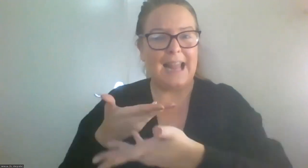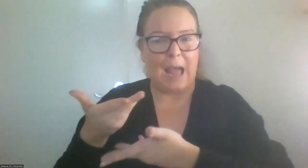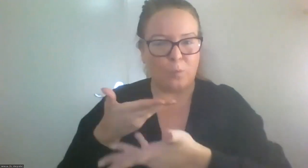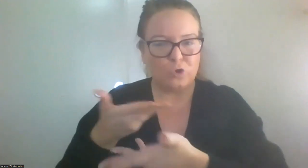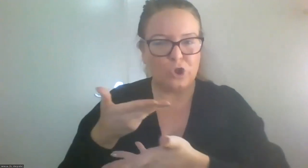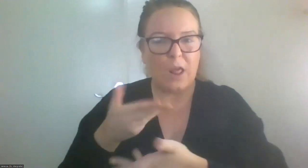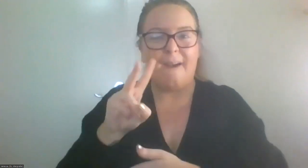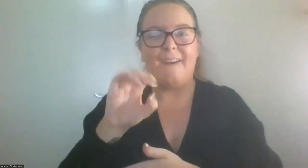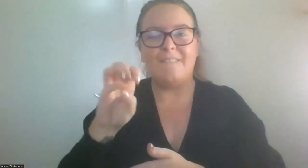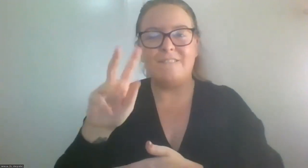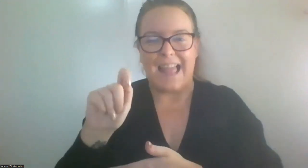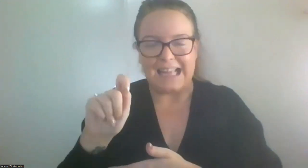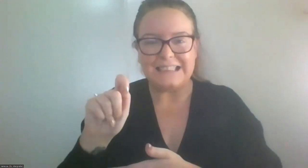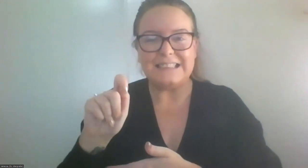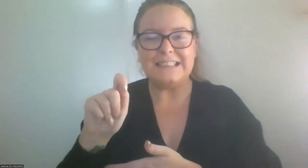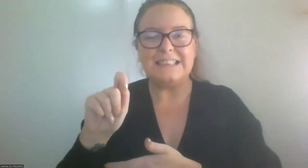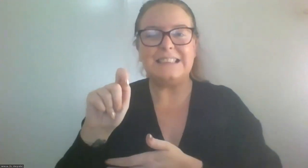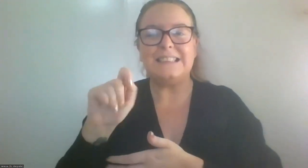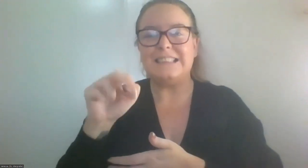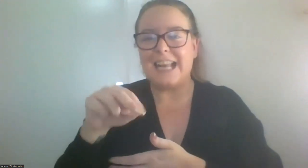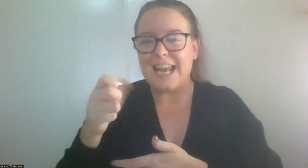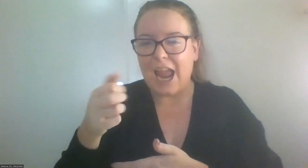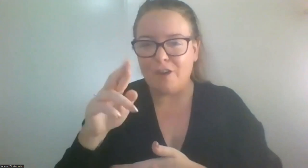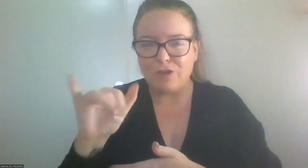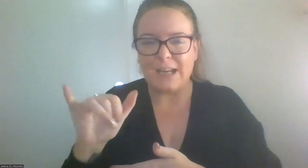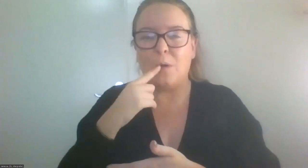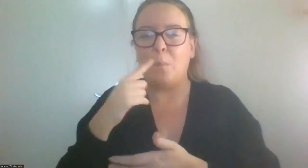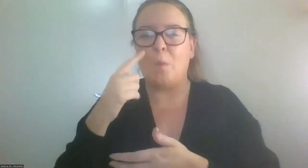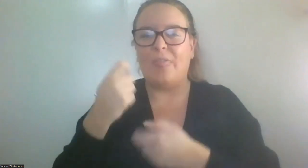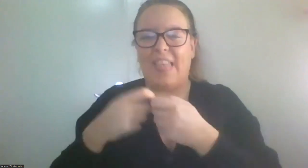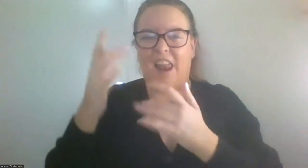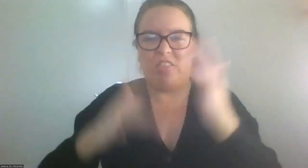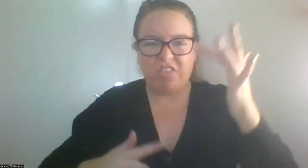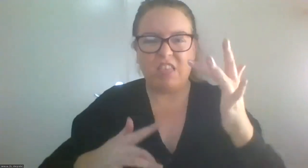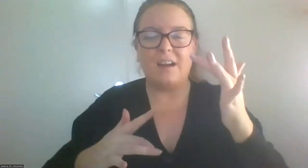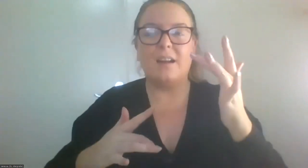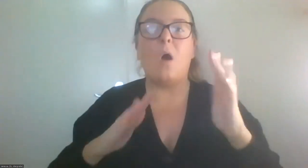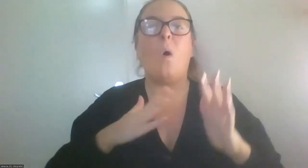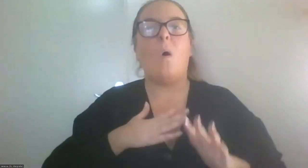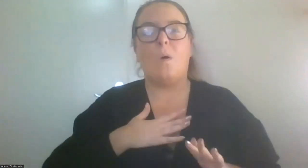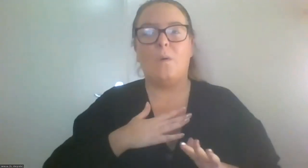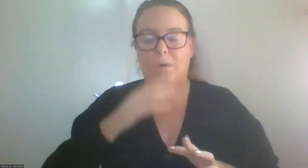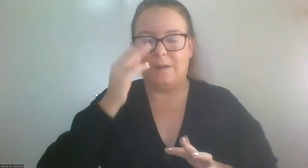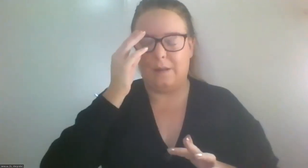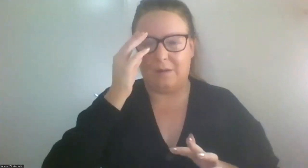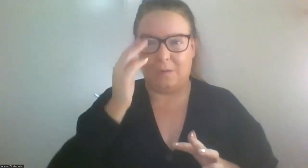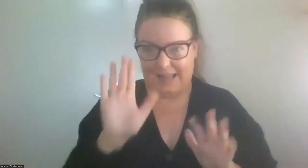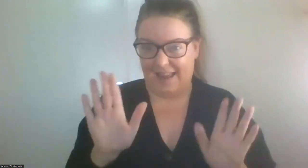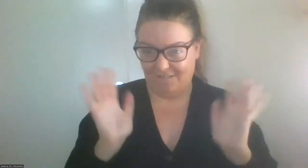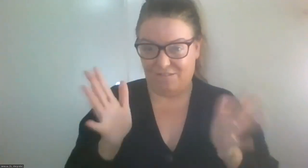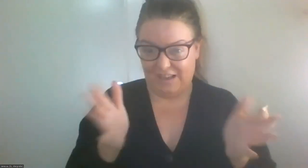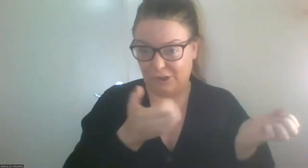and then the whole thing went dead. Okay. Well, I suppose I've updated everybody on your bio. So